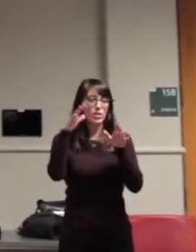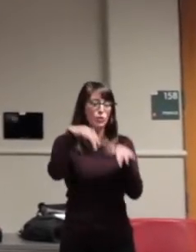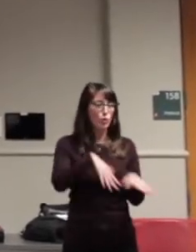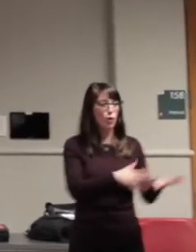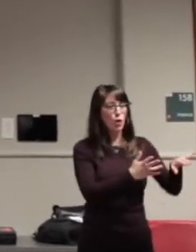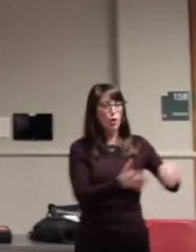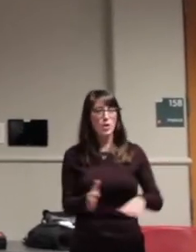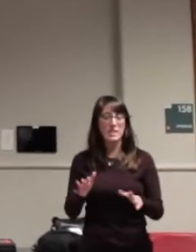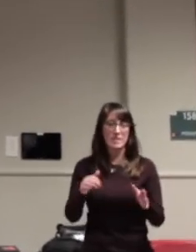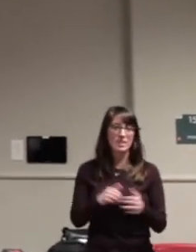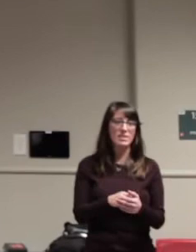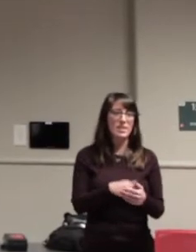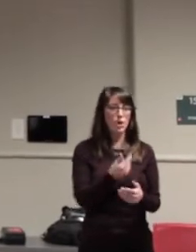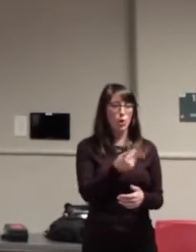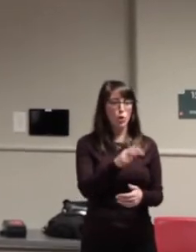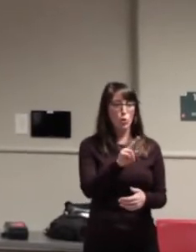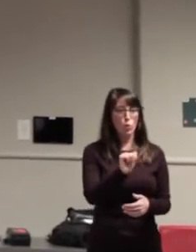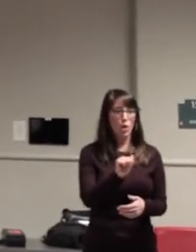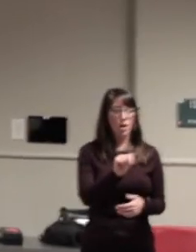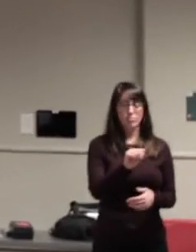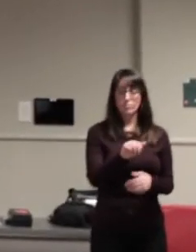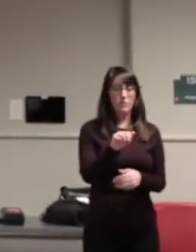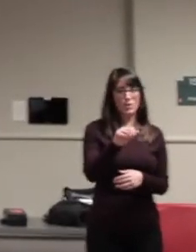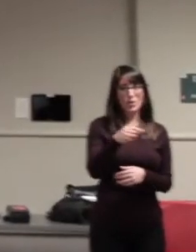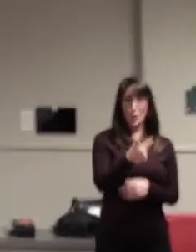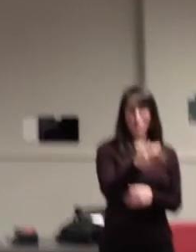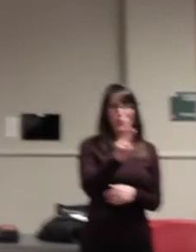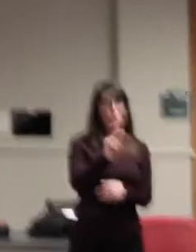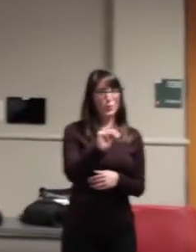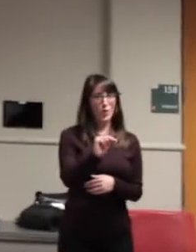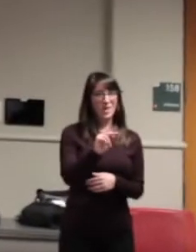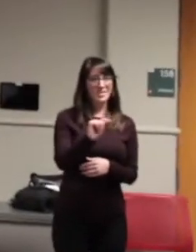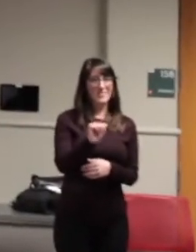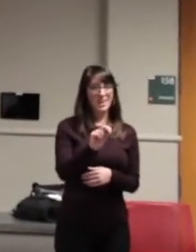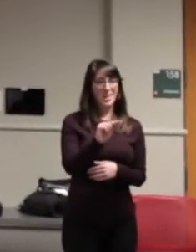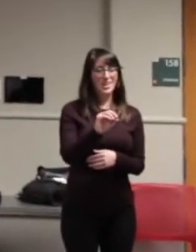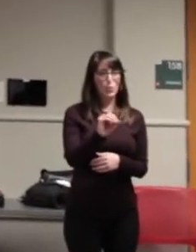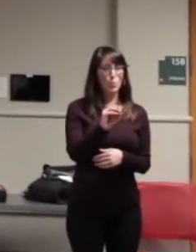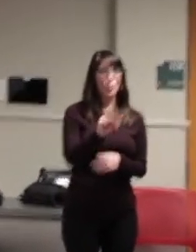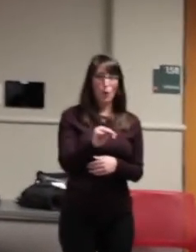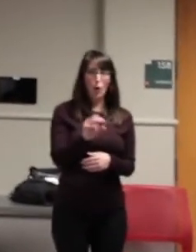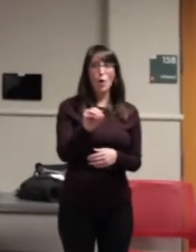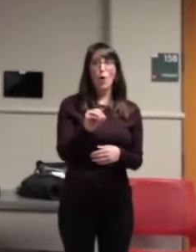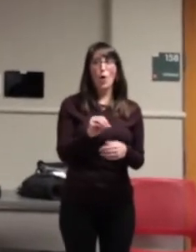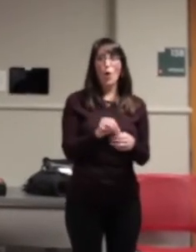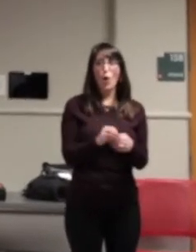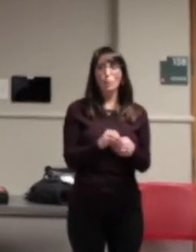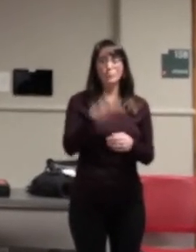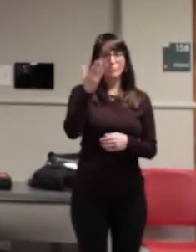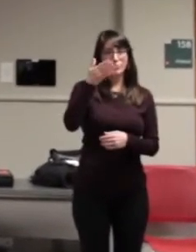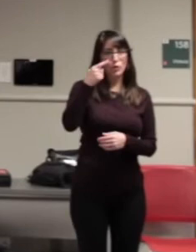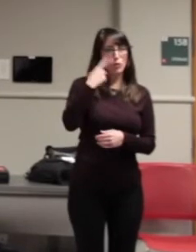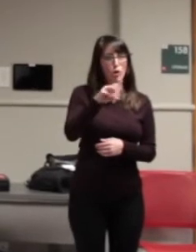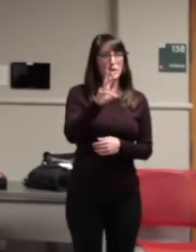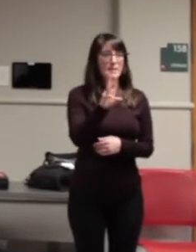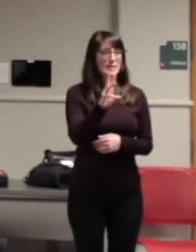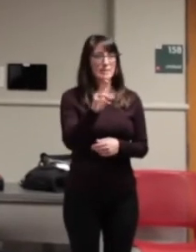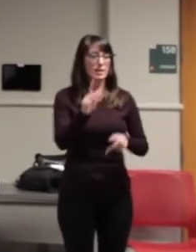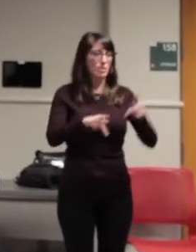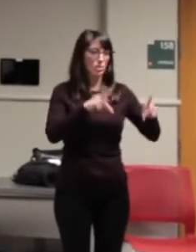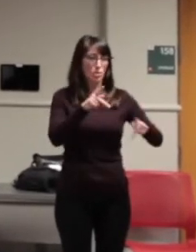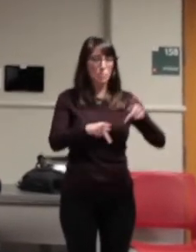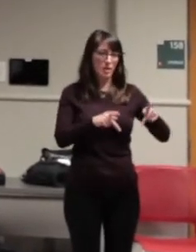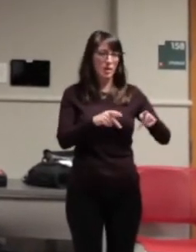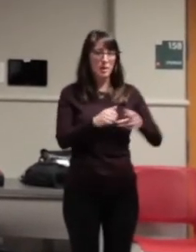Guantanamo, Parnassus is an artist performing to six people. Out of touch from our calling, feet first flung